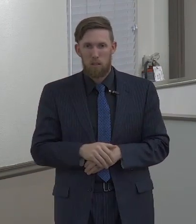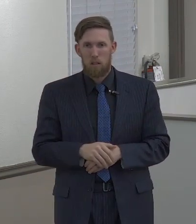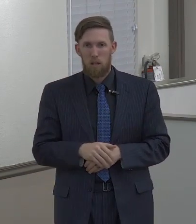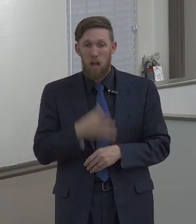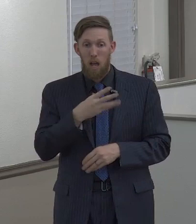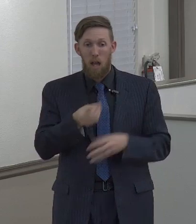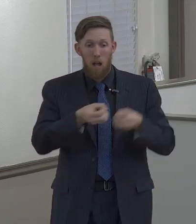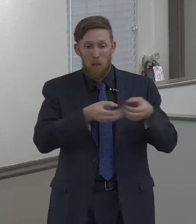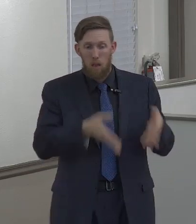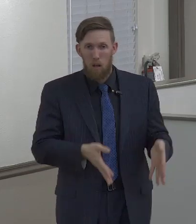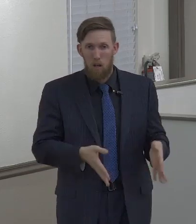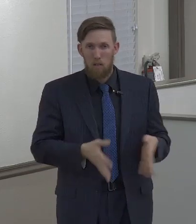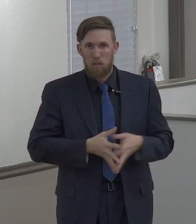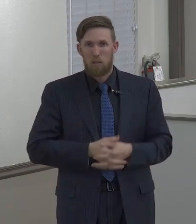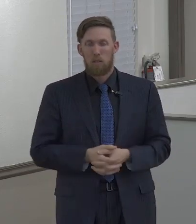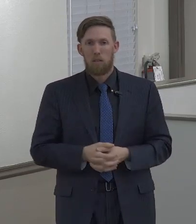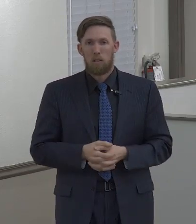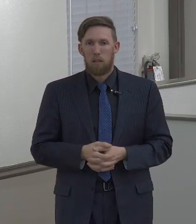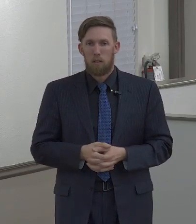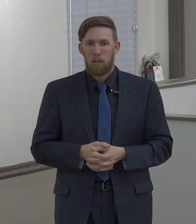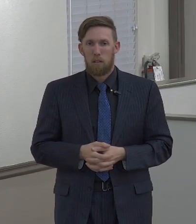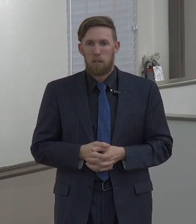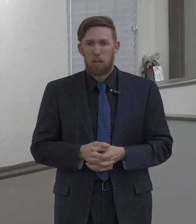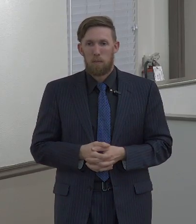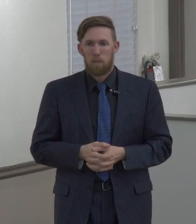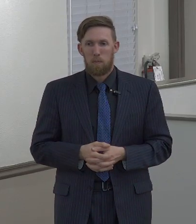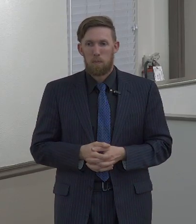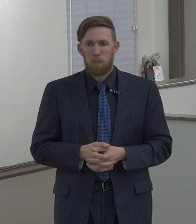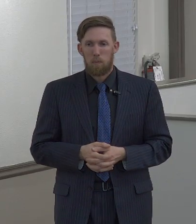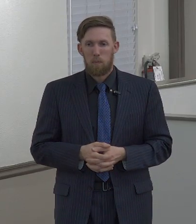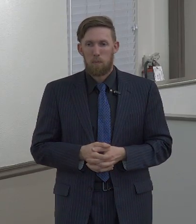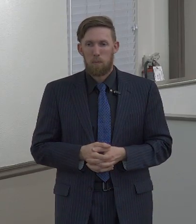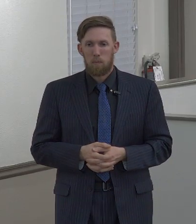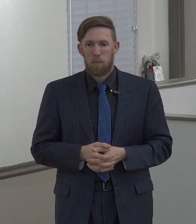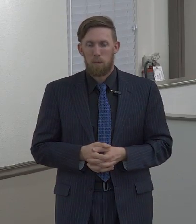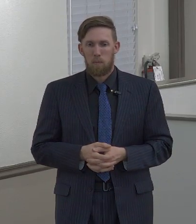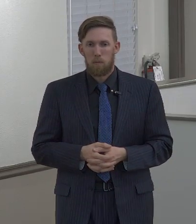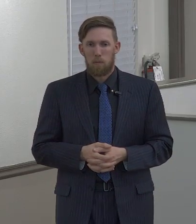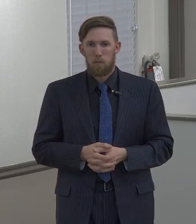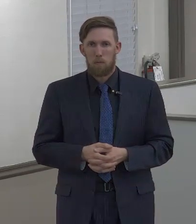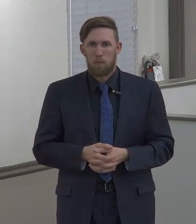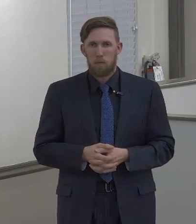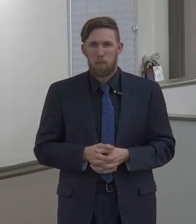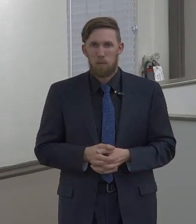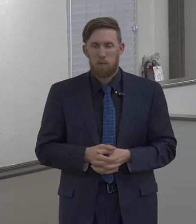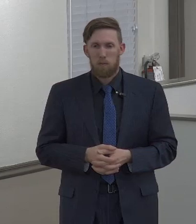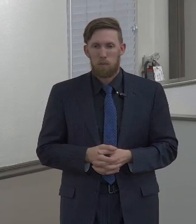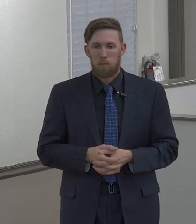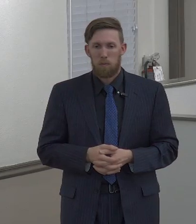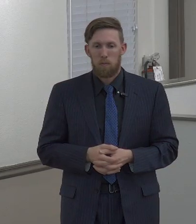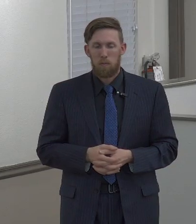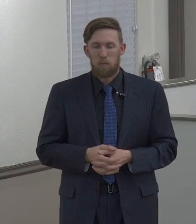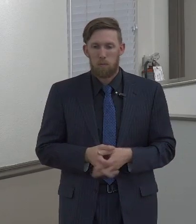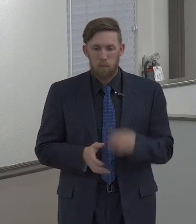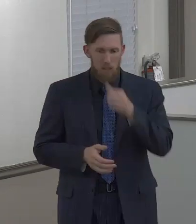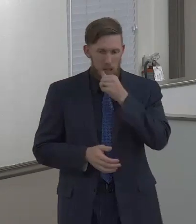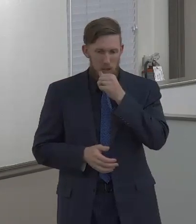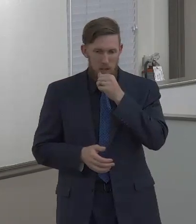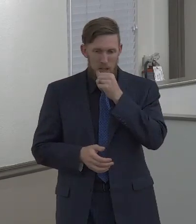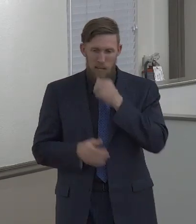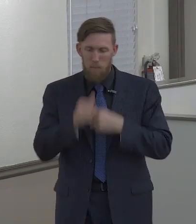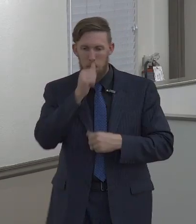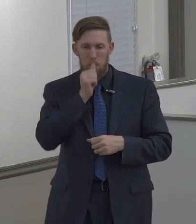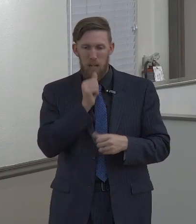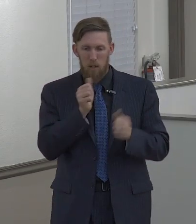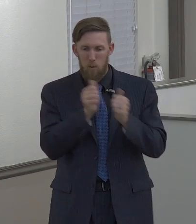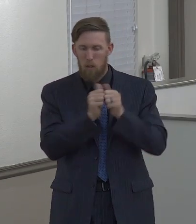Long suffering toward the lost. Not willing that any should perish, but that all should come to repentance. And then forbearing one another. This